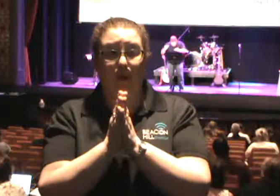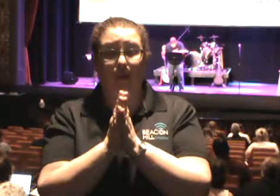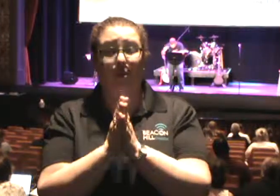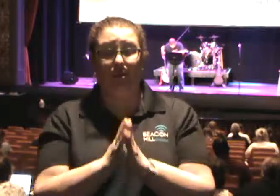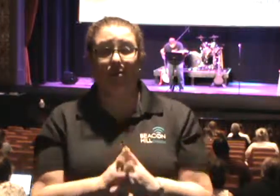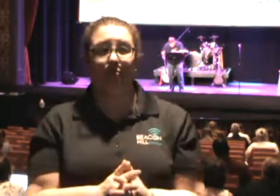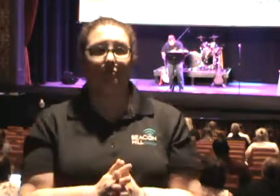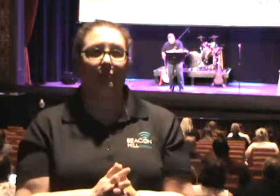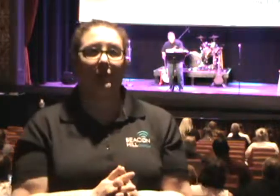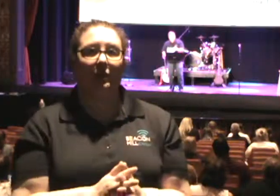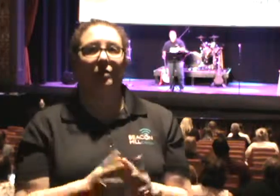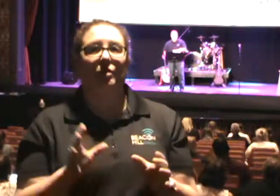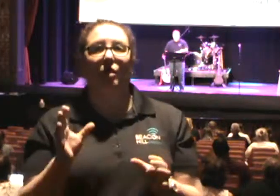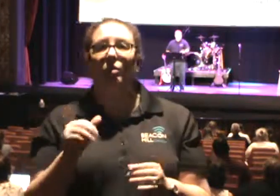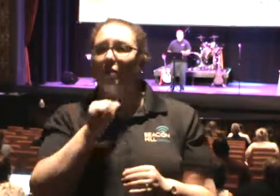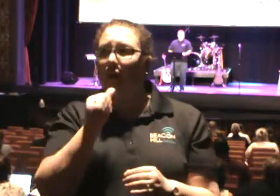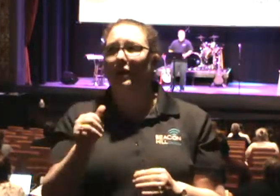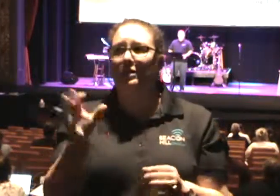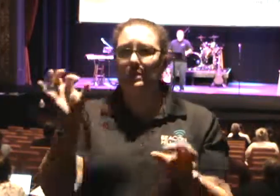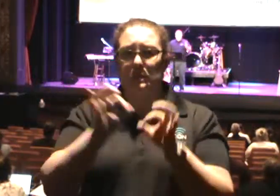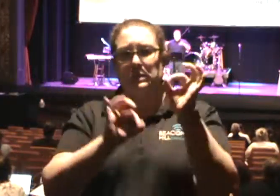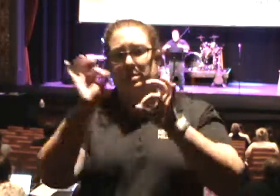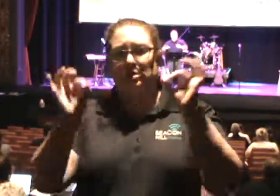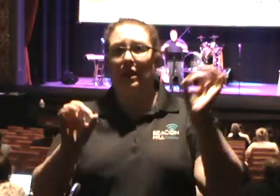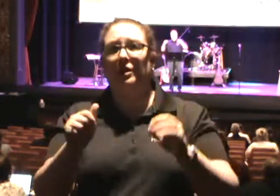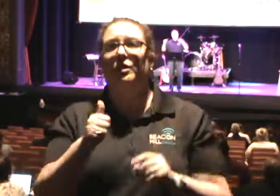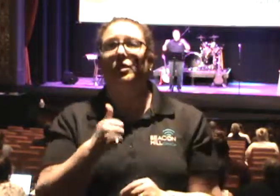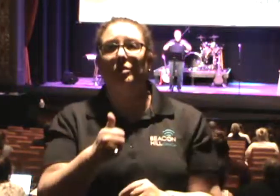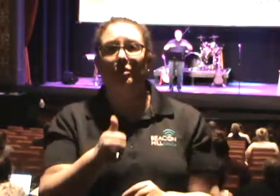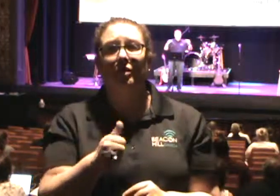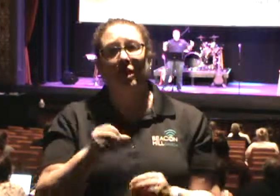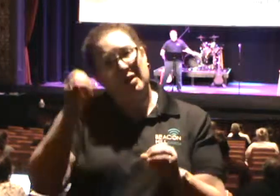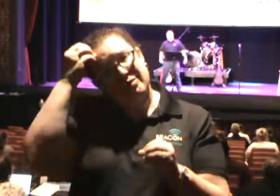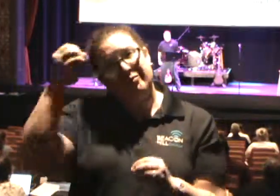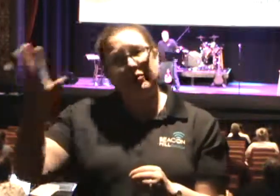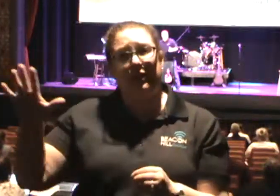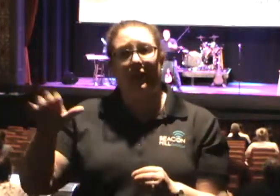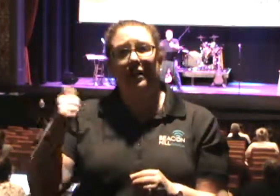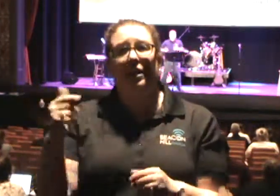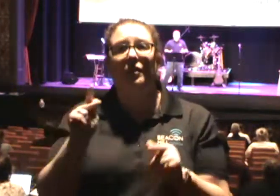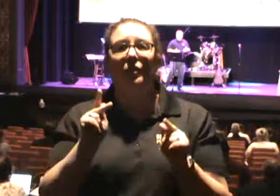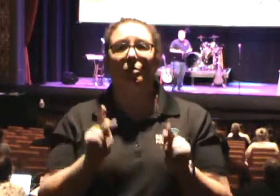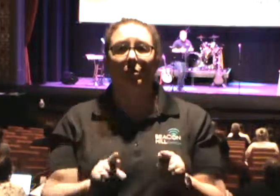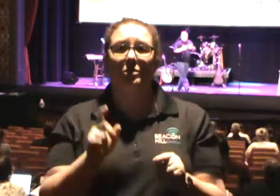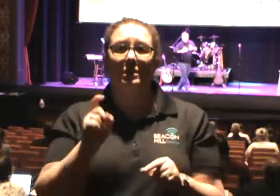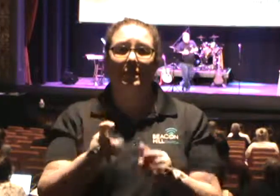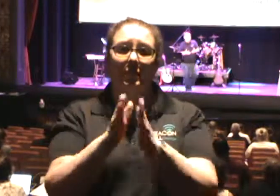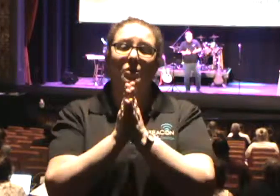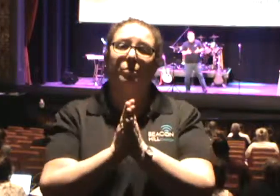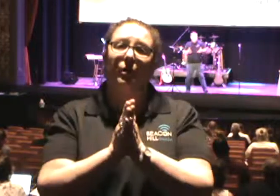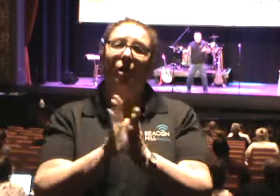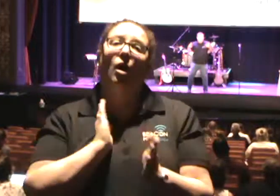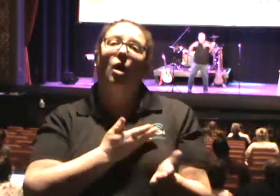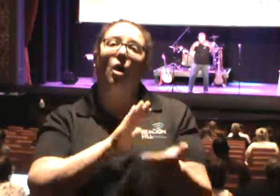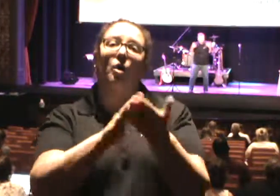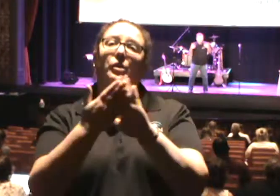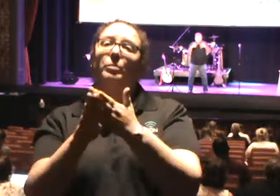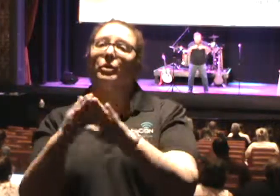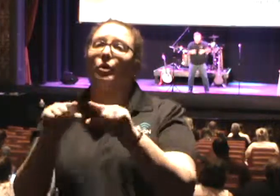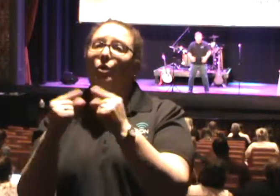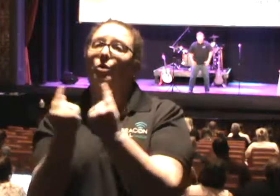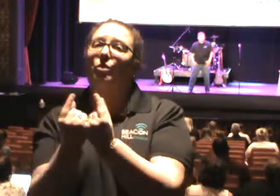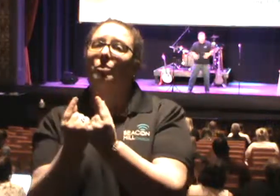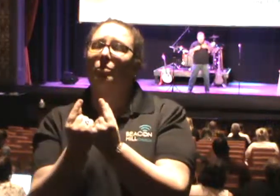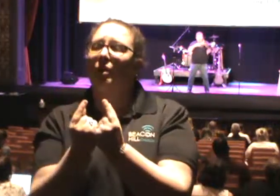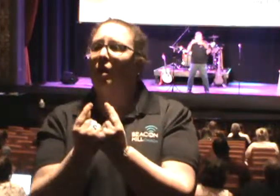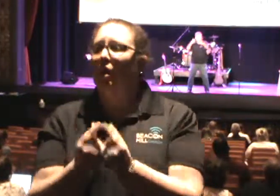So don't get so caught up in yourselves that you forget that someone else needs prayer. So you know, our community groups are designed to pour into